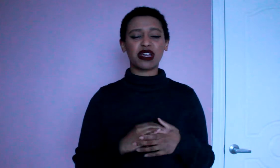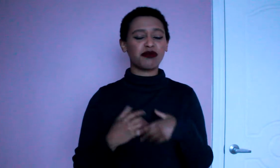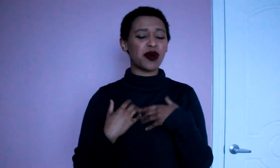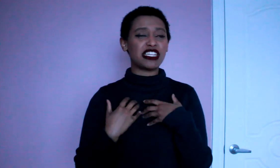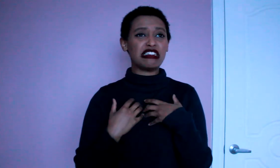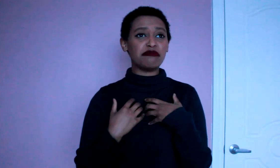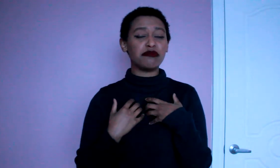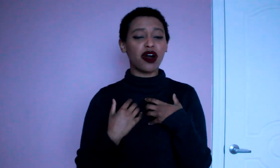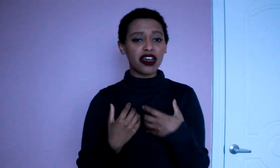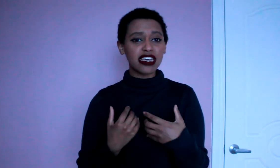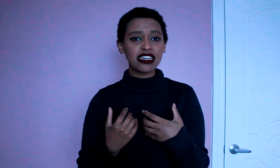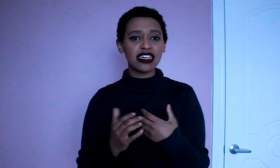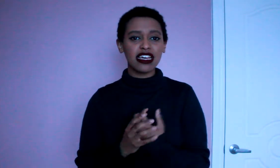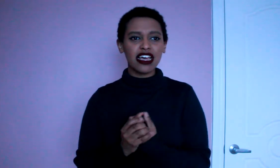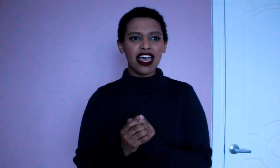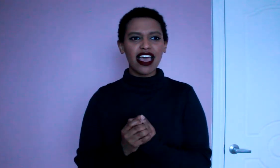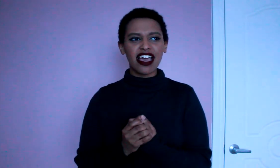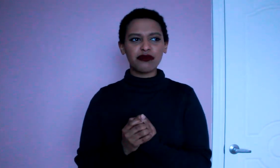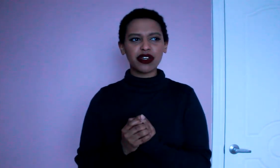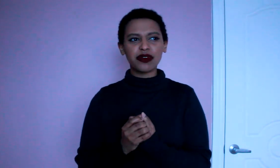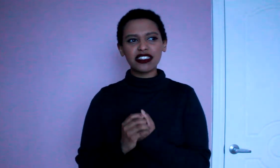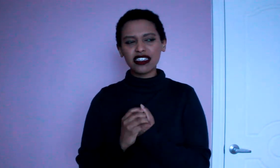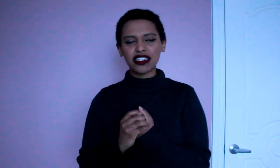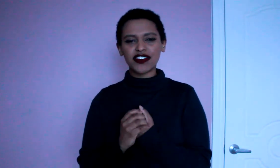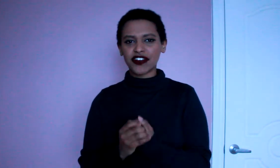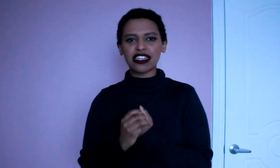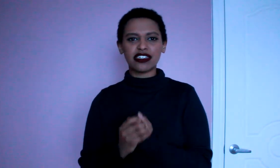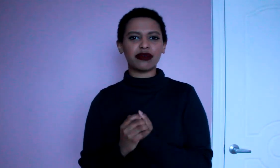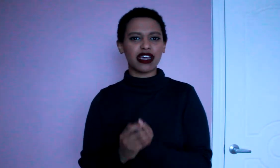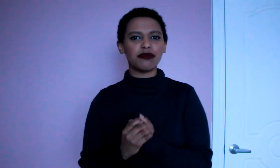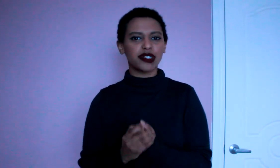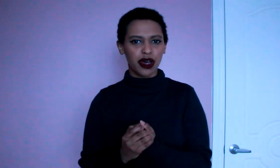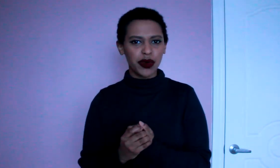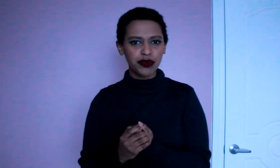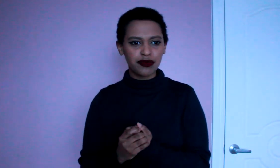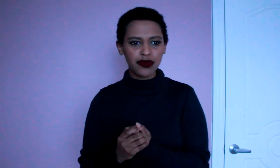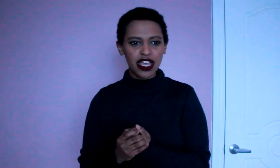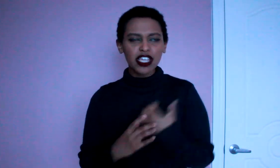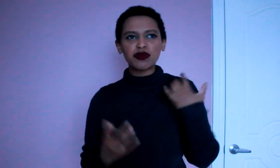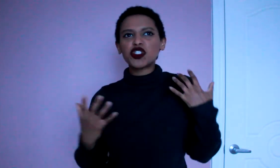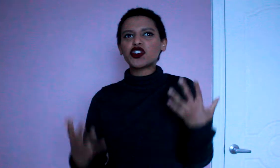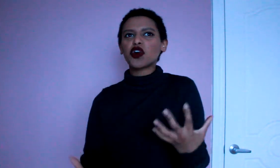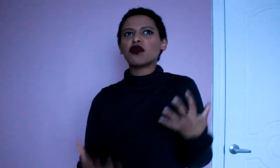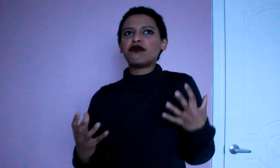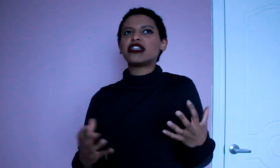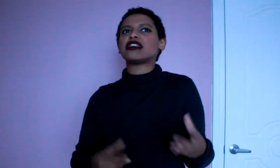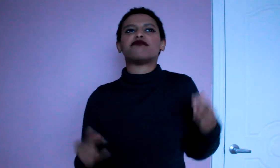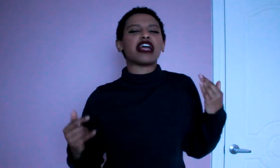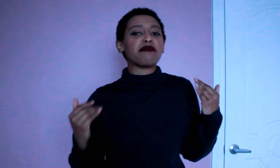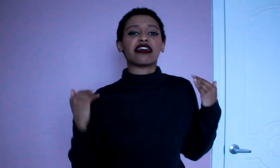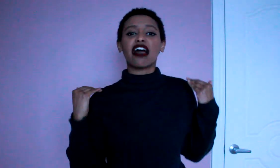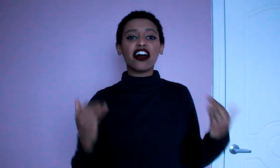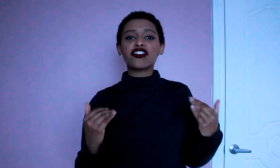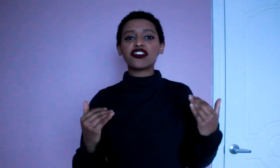become quite demonic but it wasn't his fate to become so he's been so busy blaming others